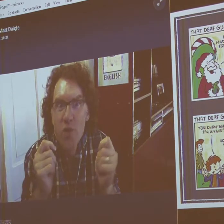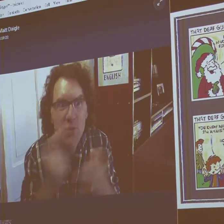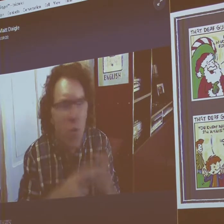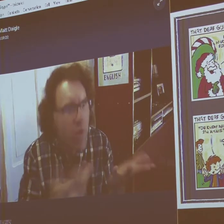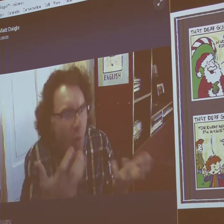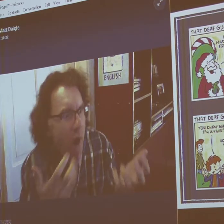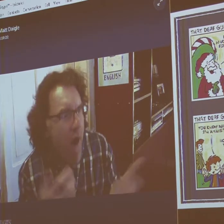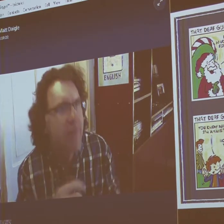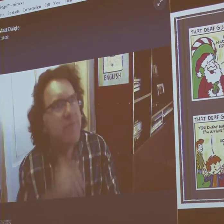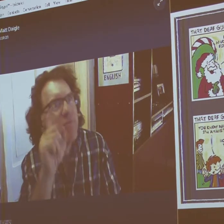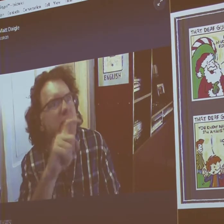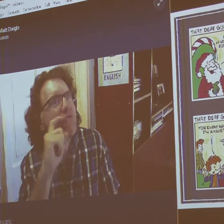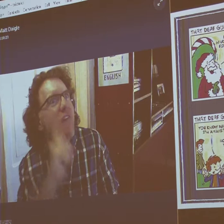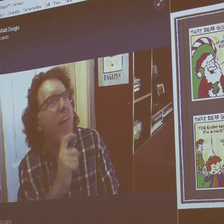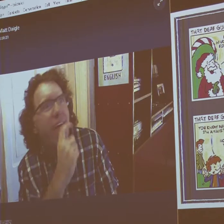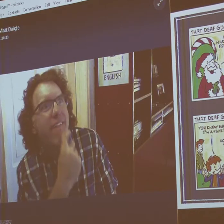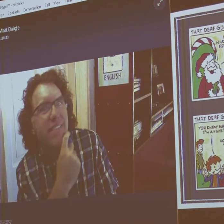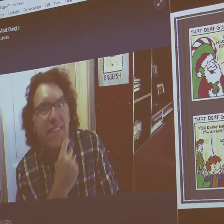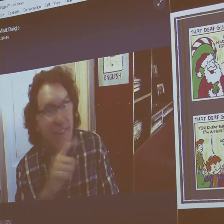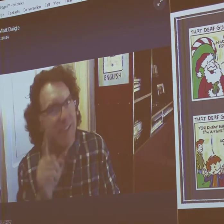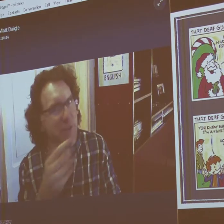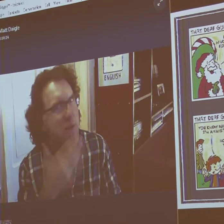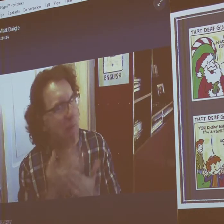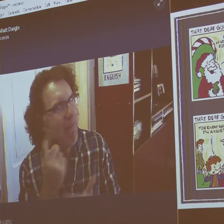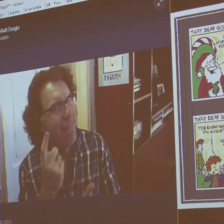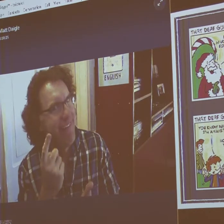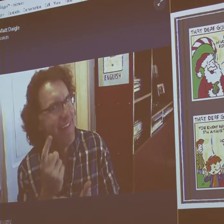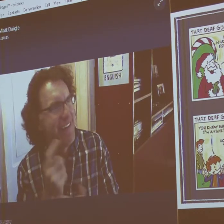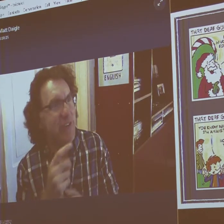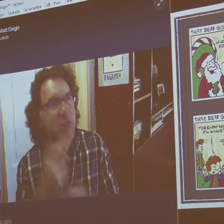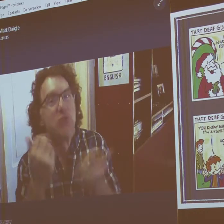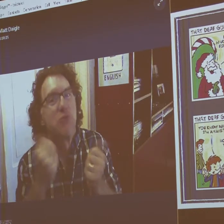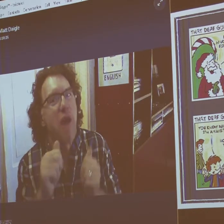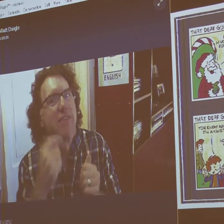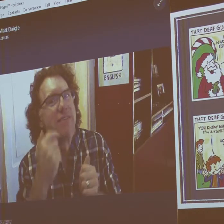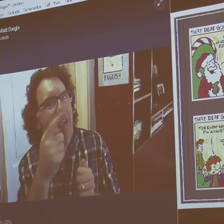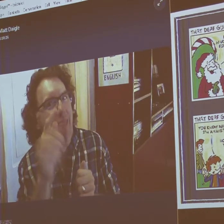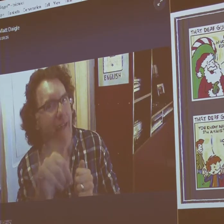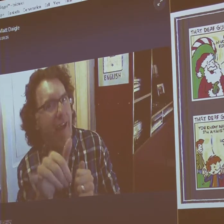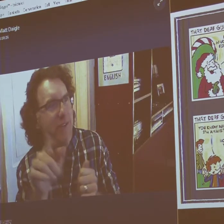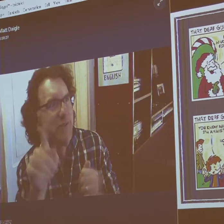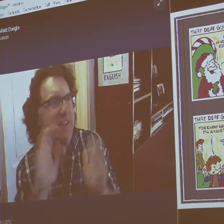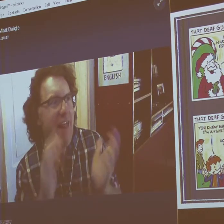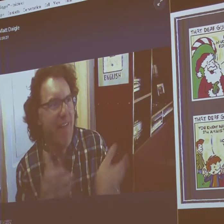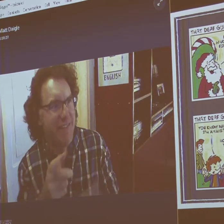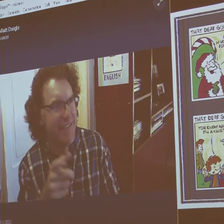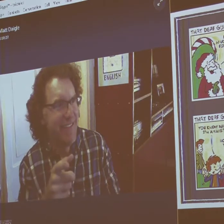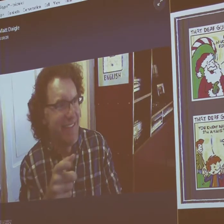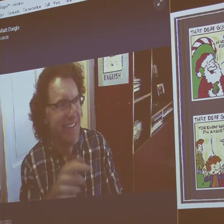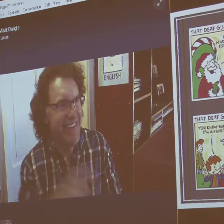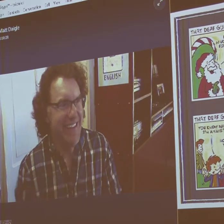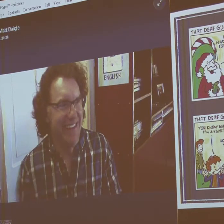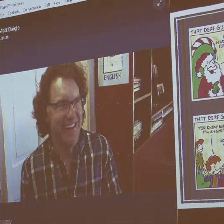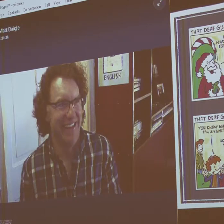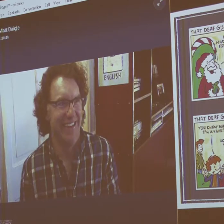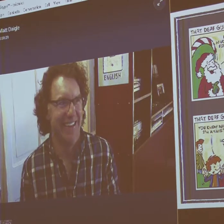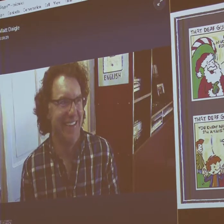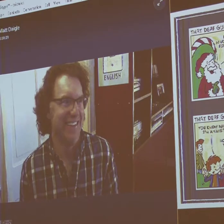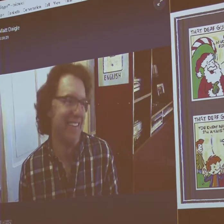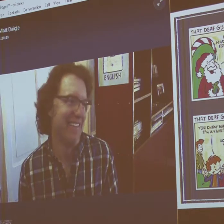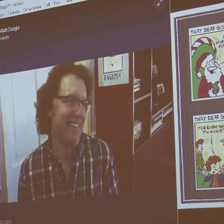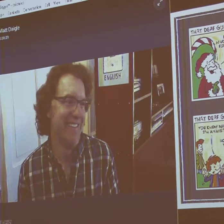if Santa asks him, what does he want for Christmas? He says, well, I want you to shave, because oftentimes,